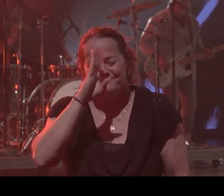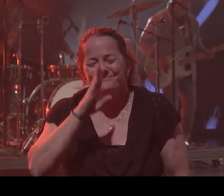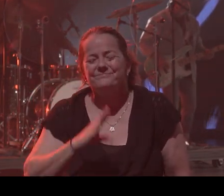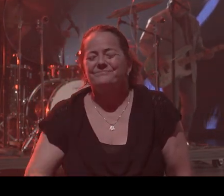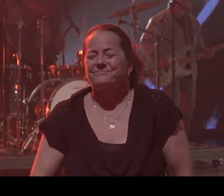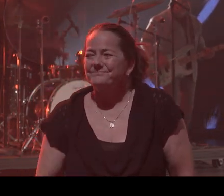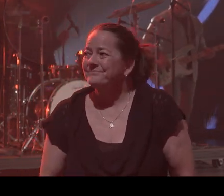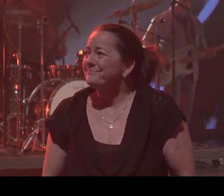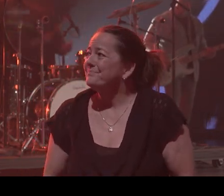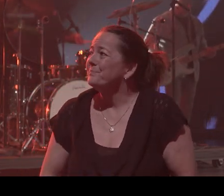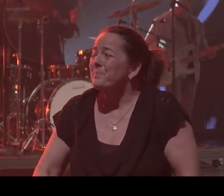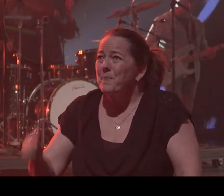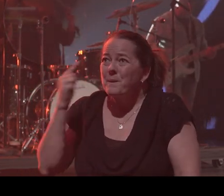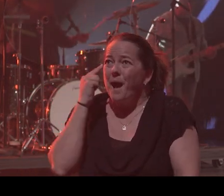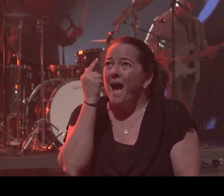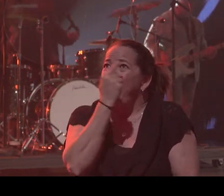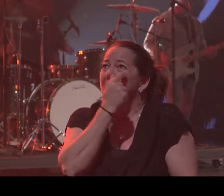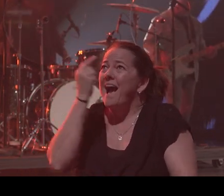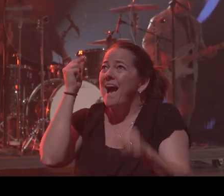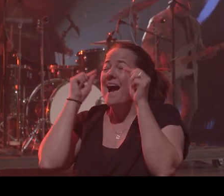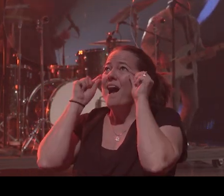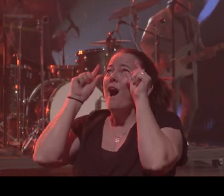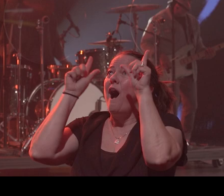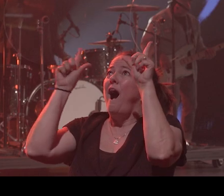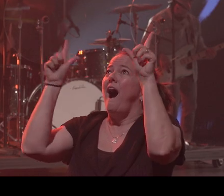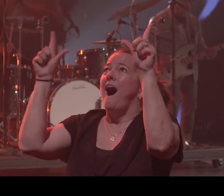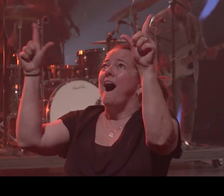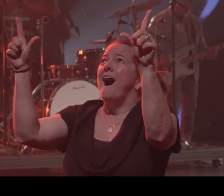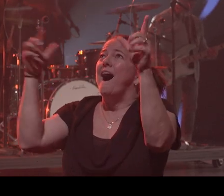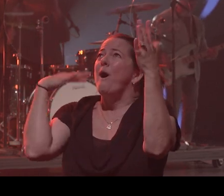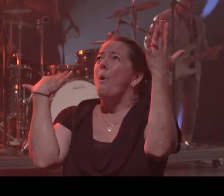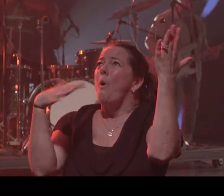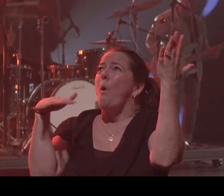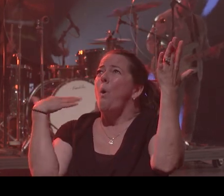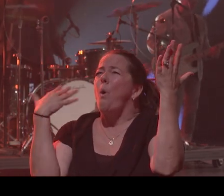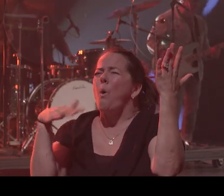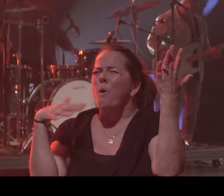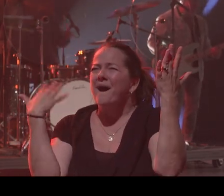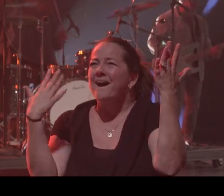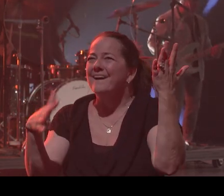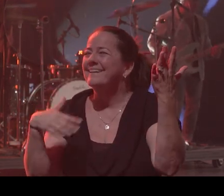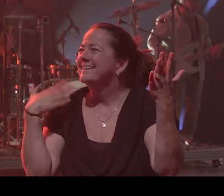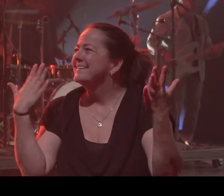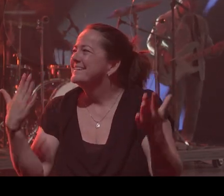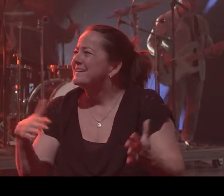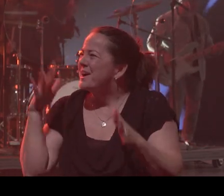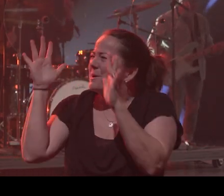So open my eyes to see your mercy in